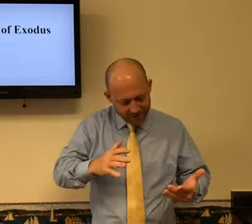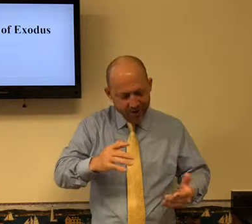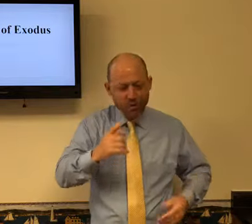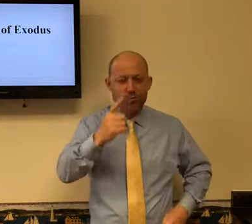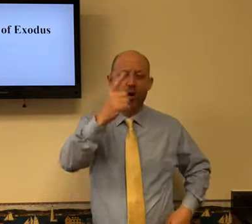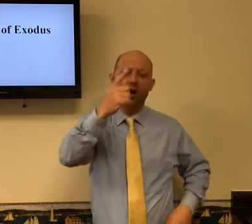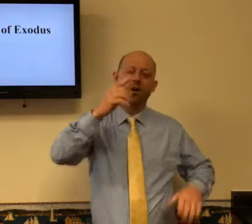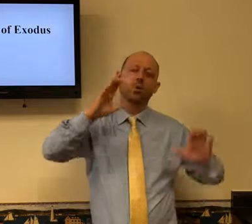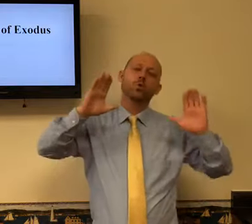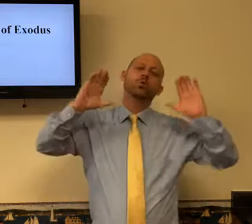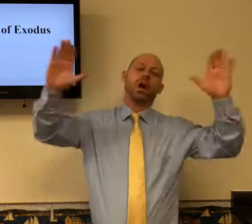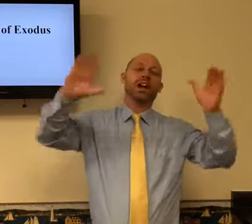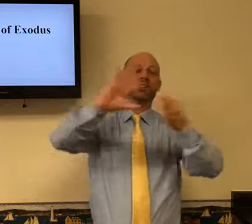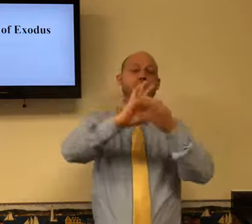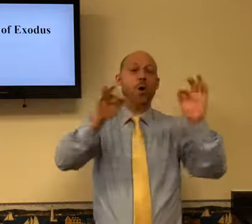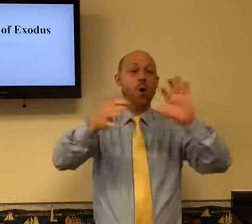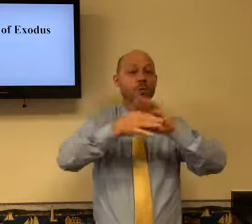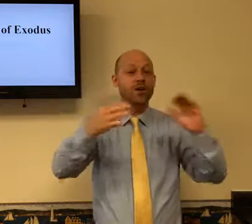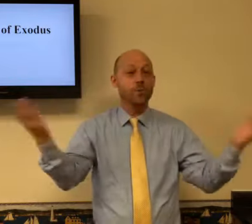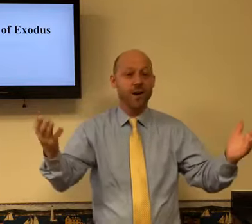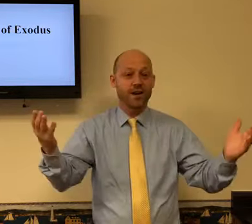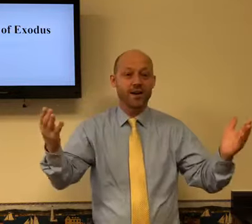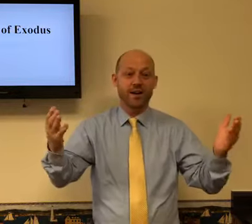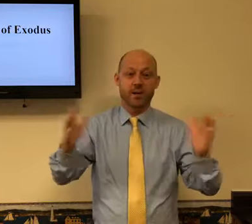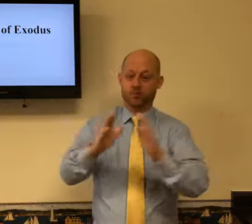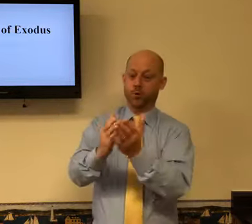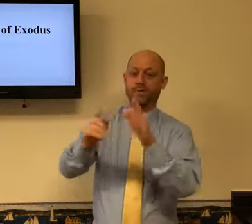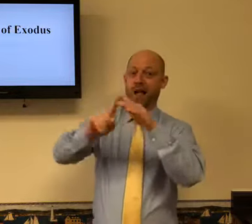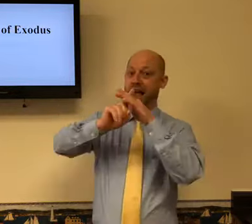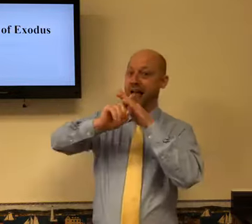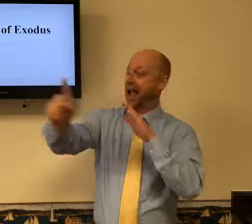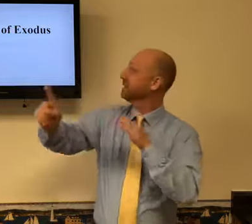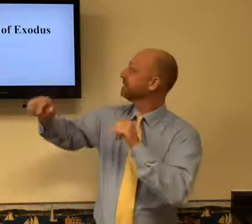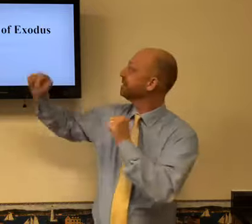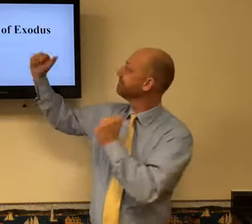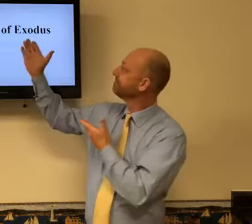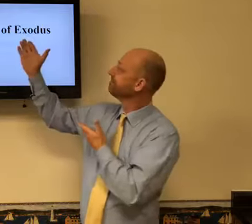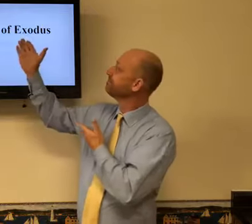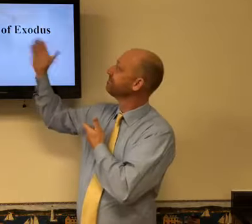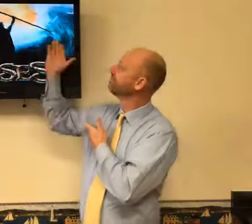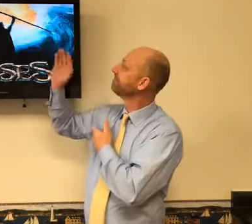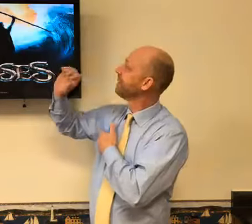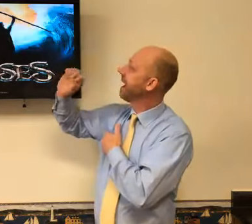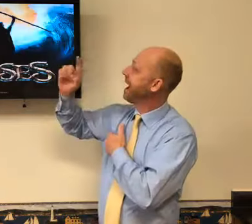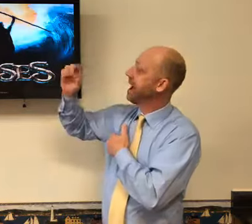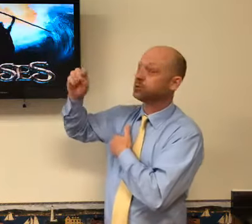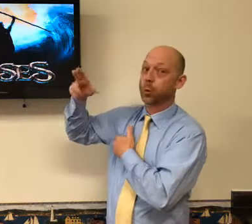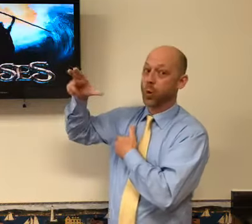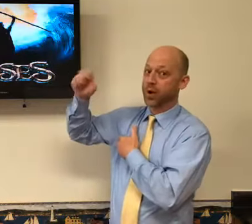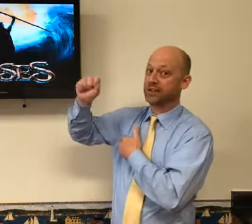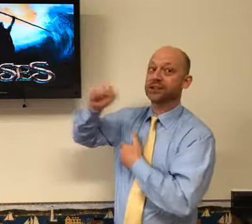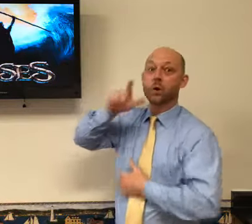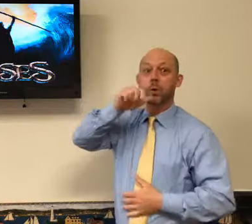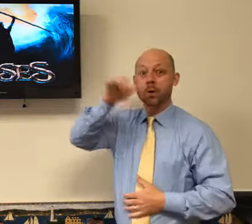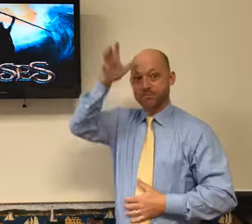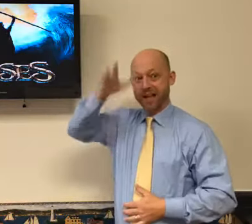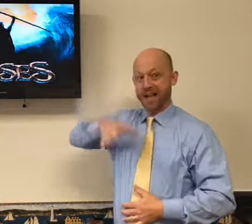But I've been reading the Bible and there's one great story and that story is in the book of Exodus.